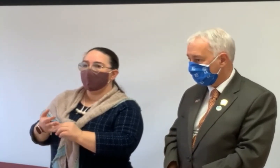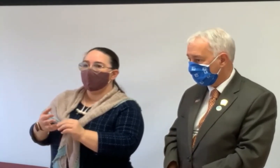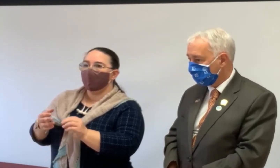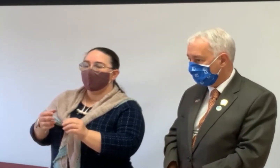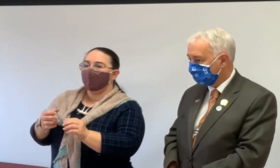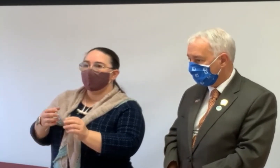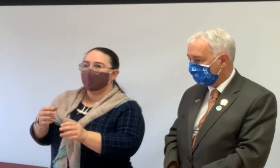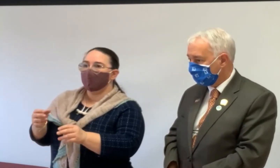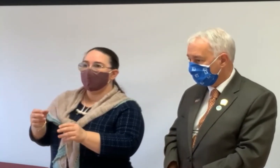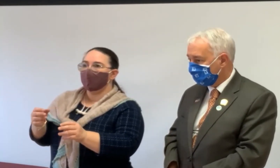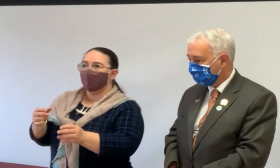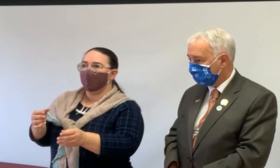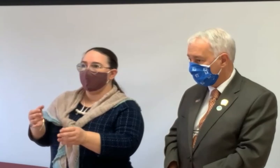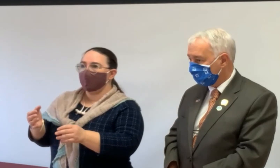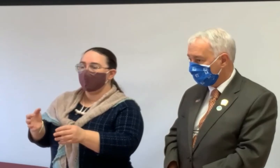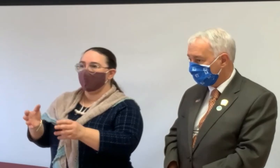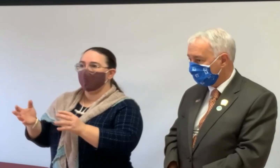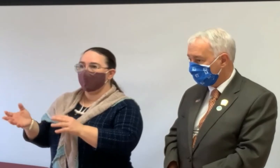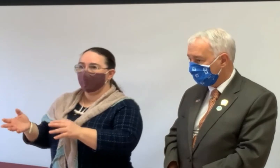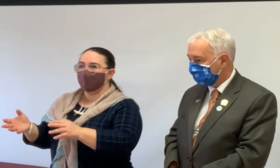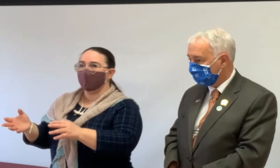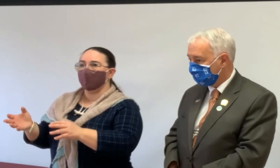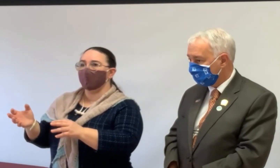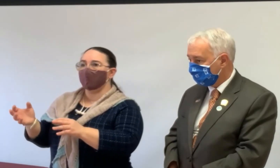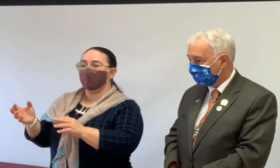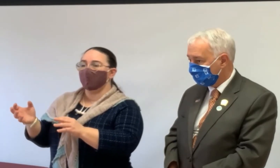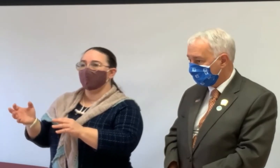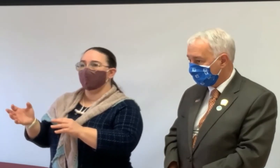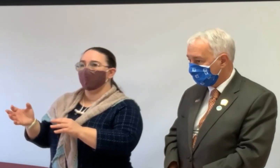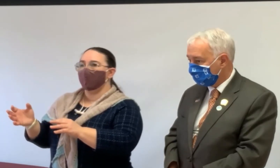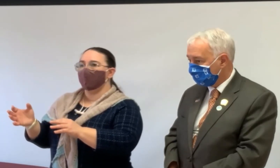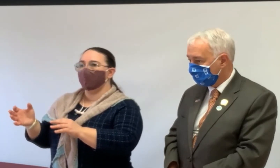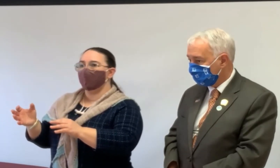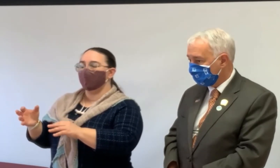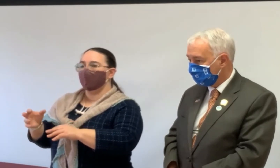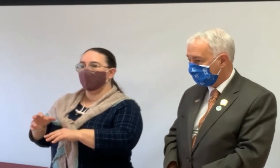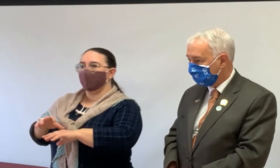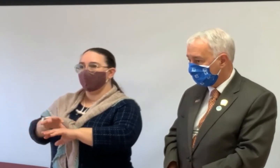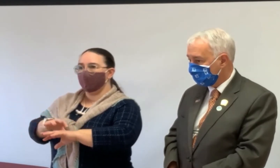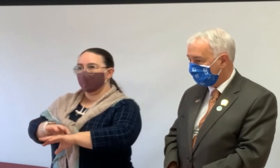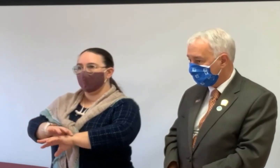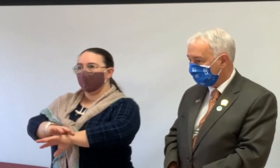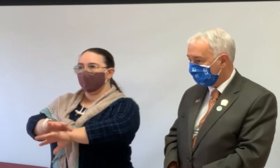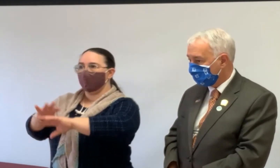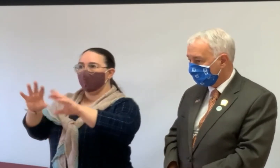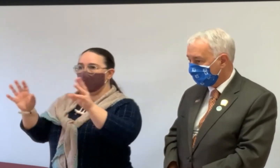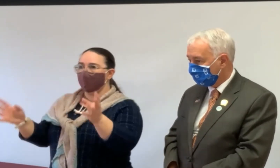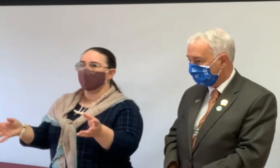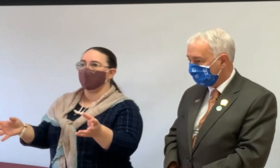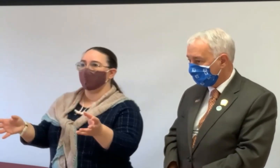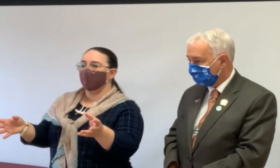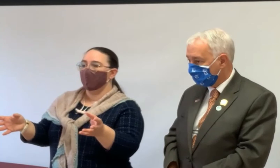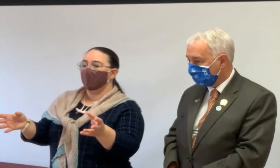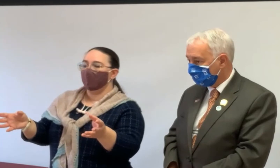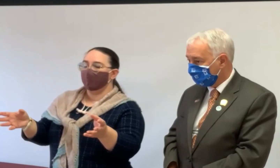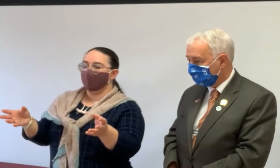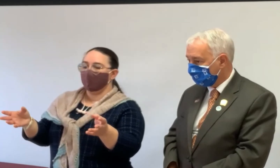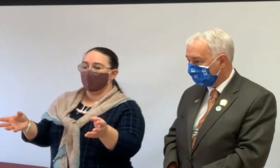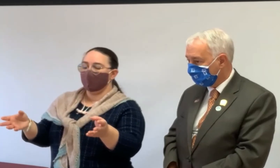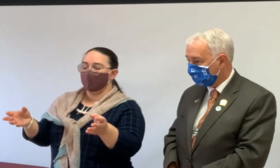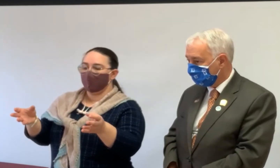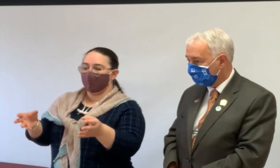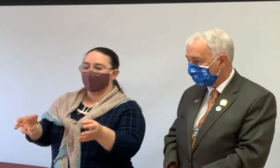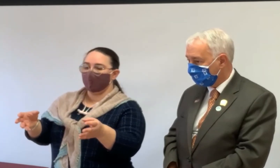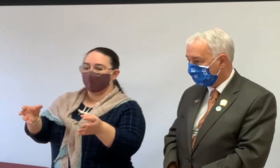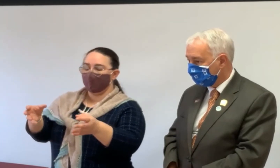the decisions about things like a reverse mortgage and, and, you know, looking at the whole picture of